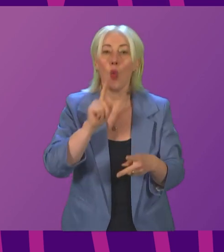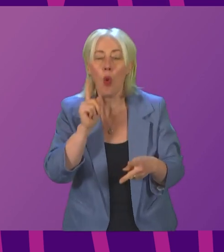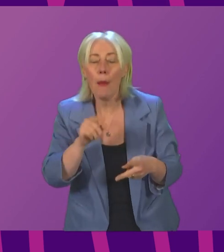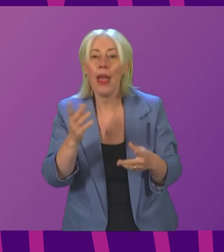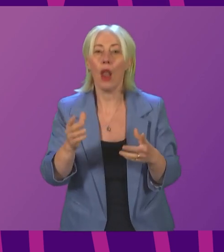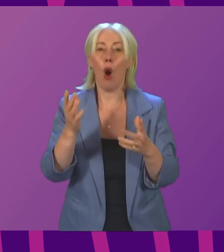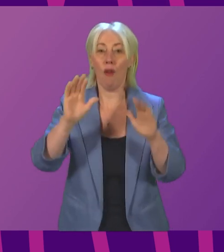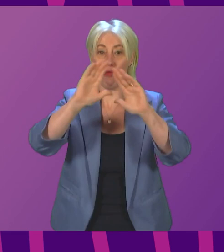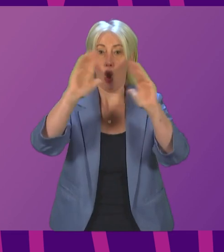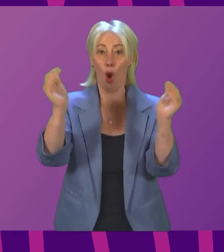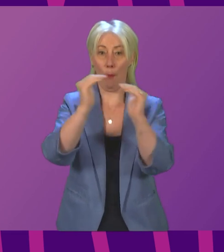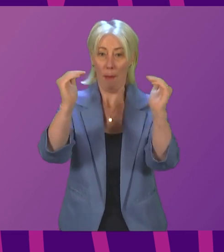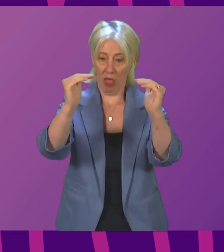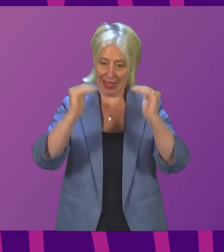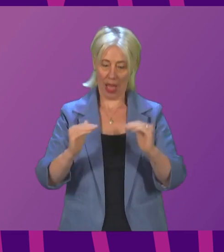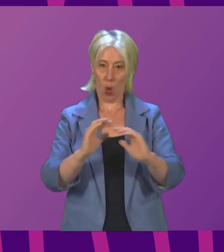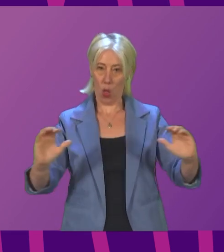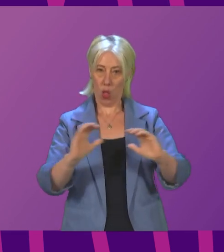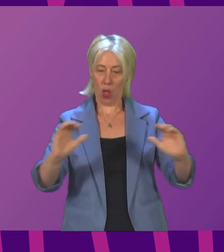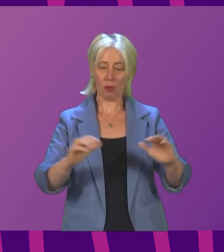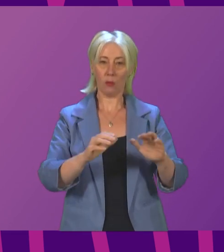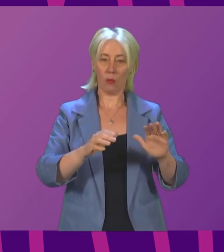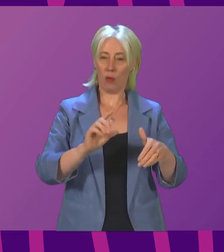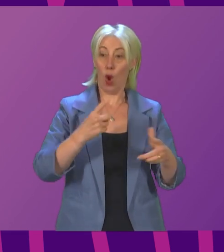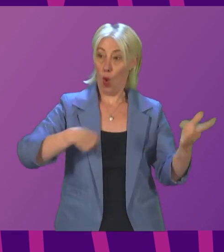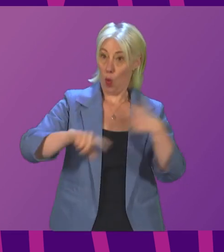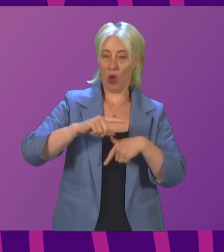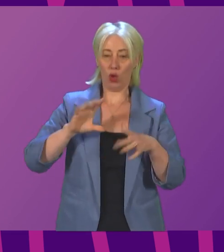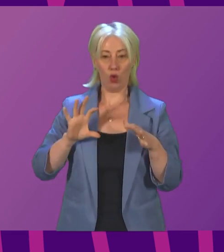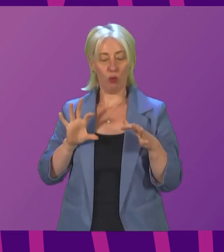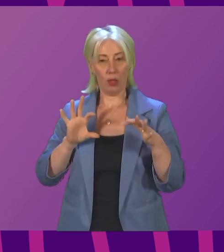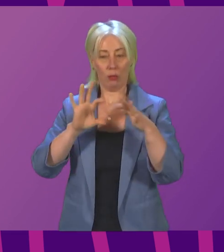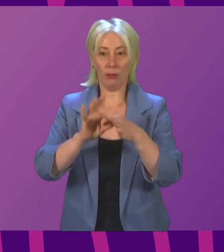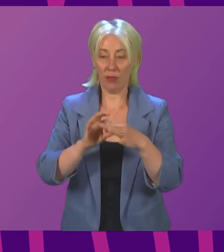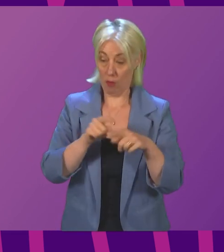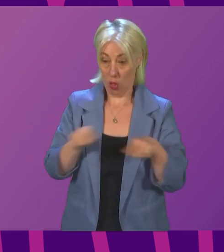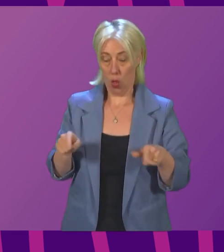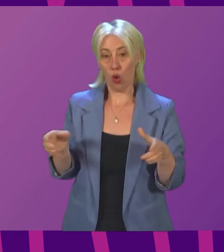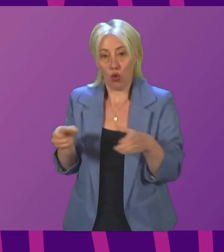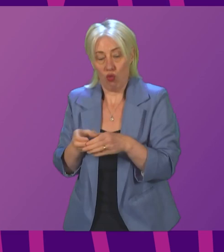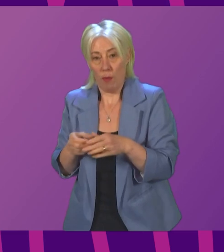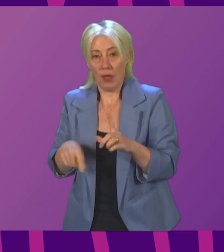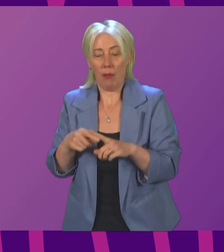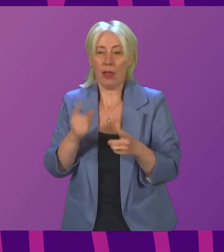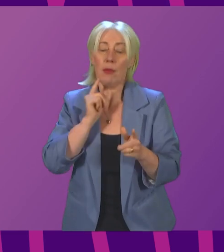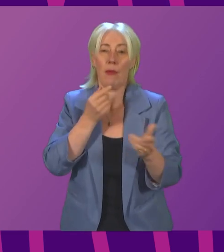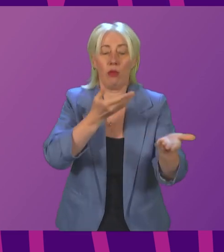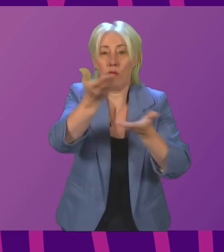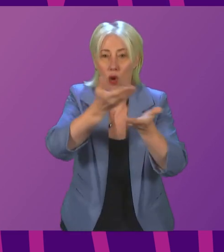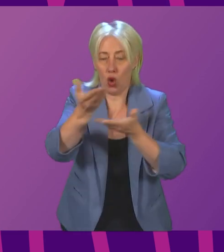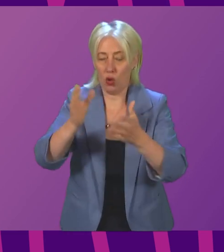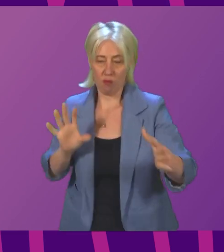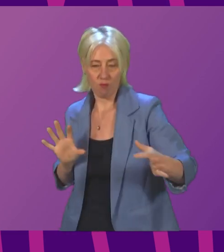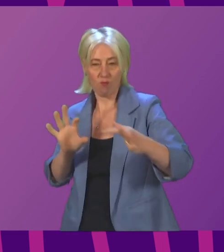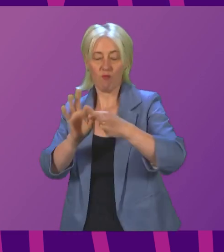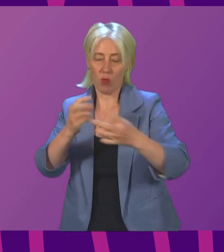the Global South. We sought to be a bridge between these groups and the decision-makers around the negotiating table. To that